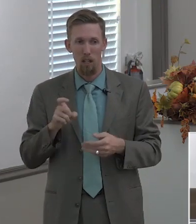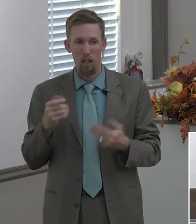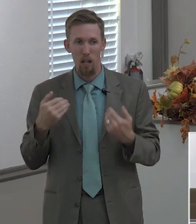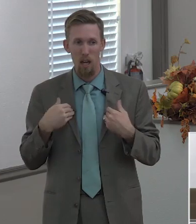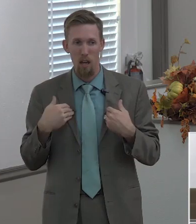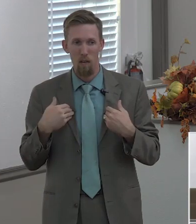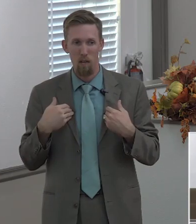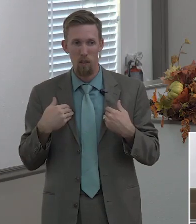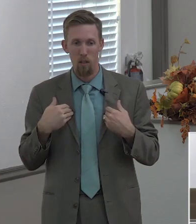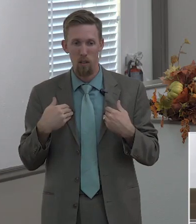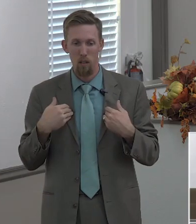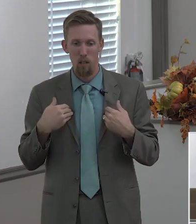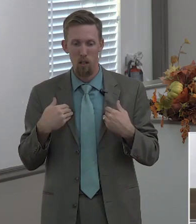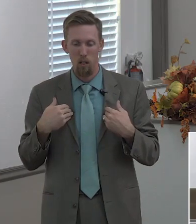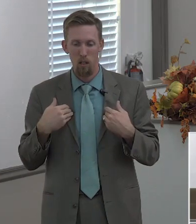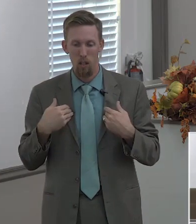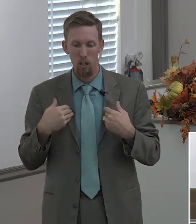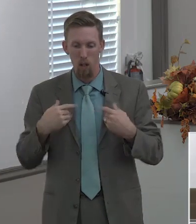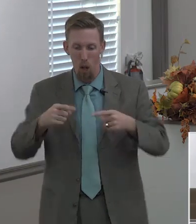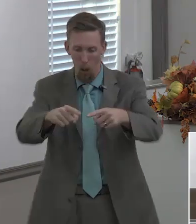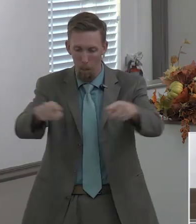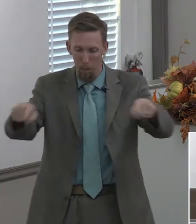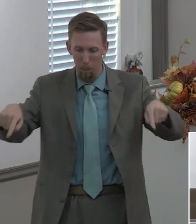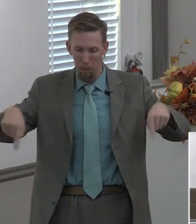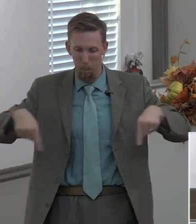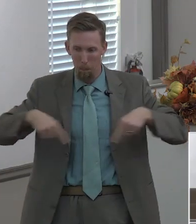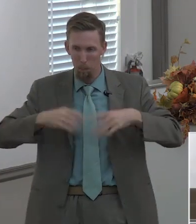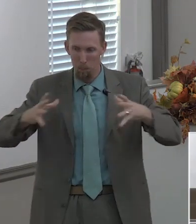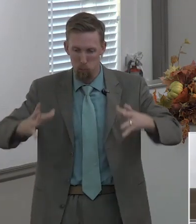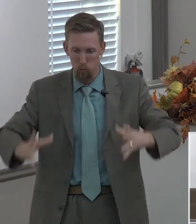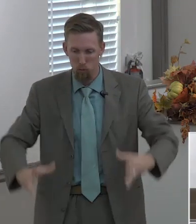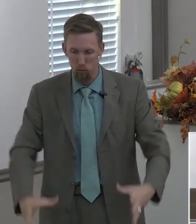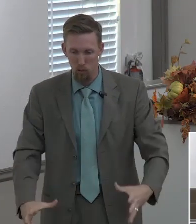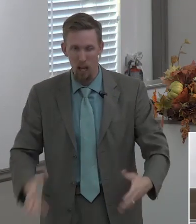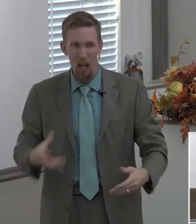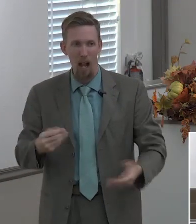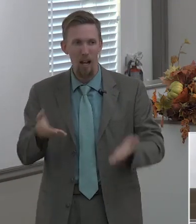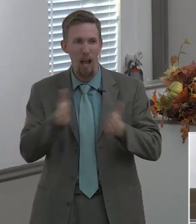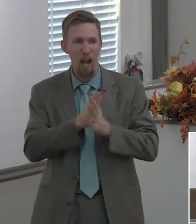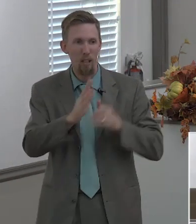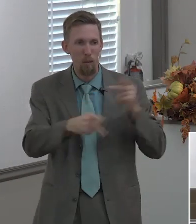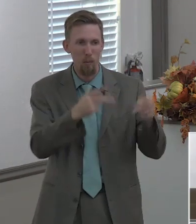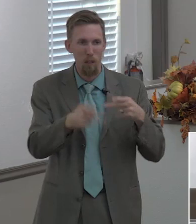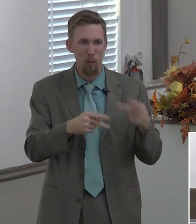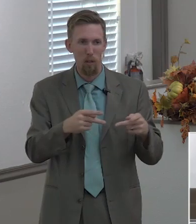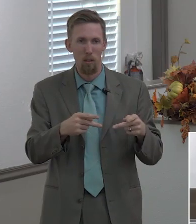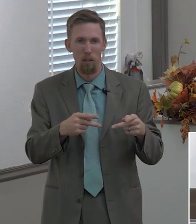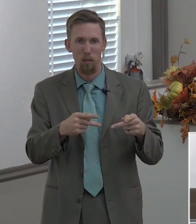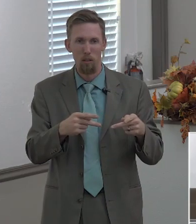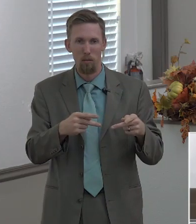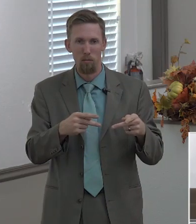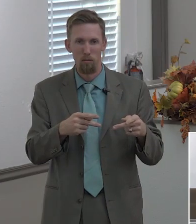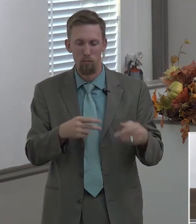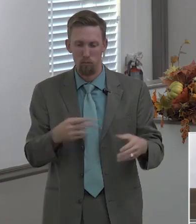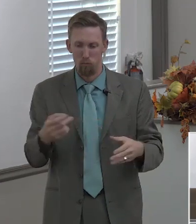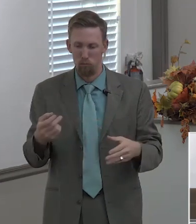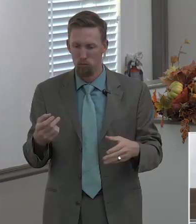maybe i need to get a big barrel around here somewhere and put socks on it and just ask people listen